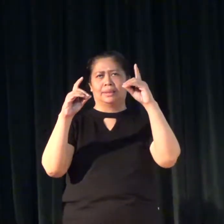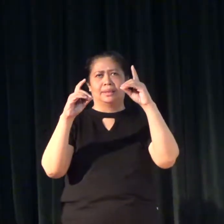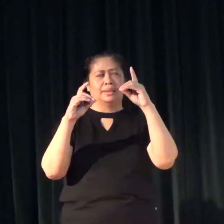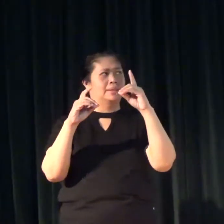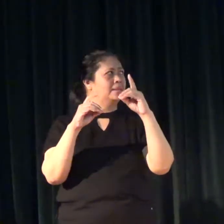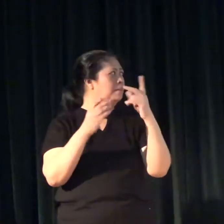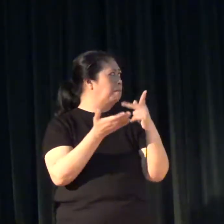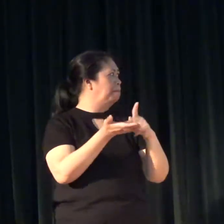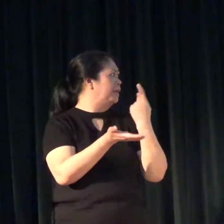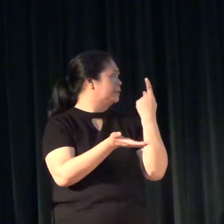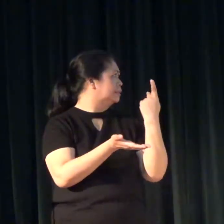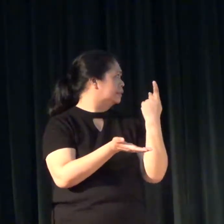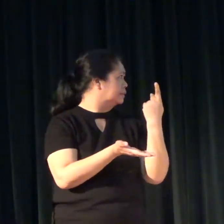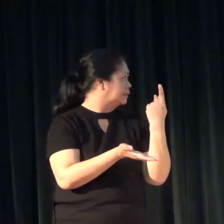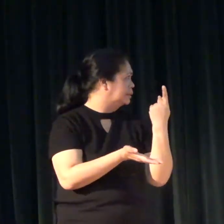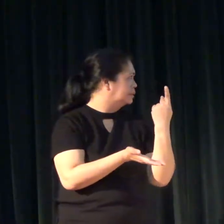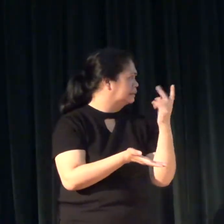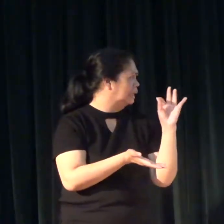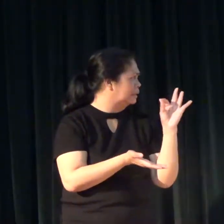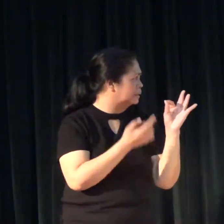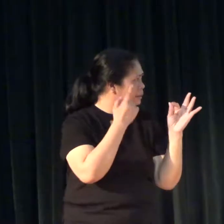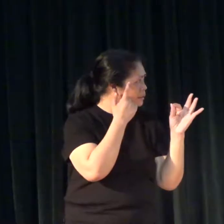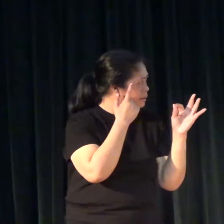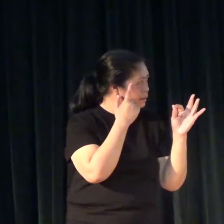on page 19,